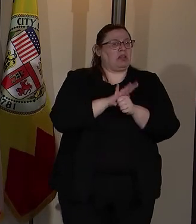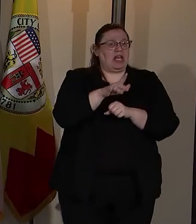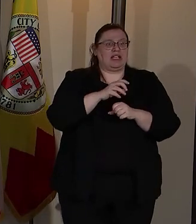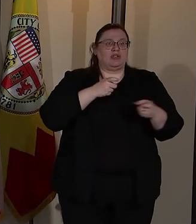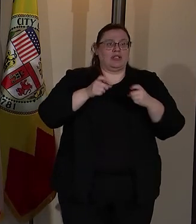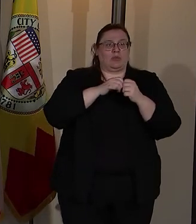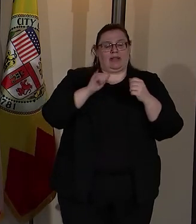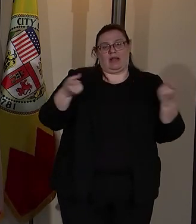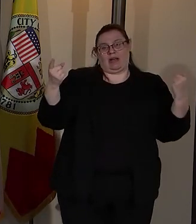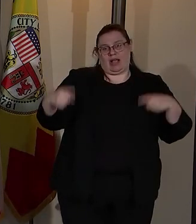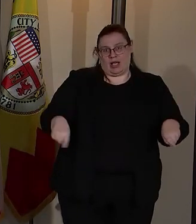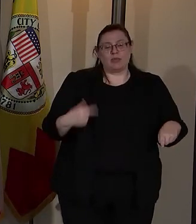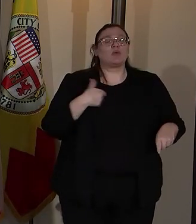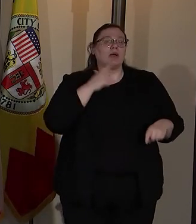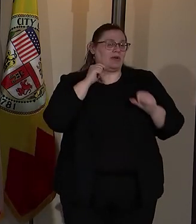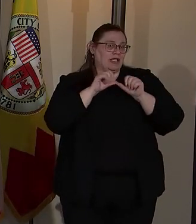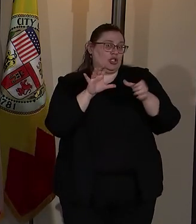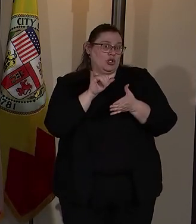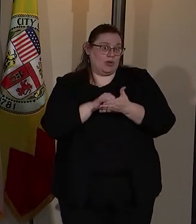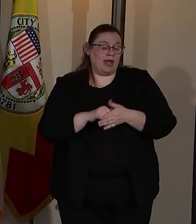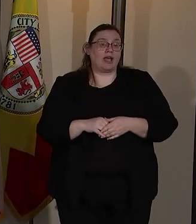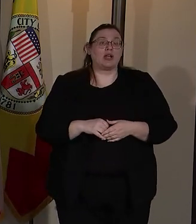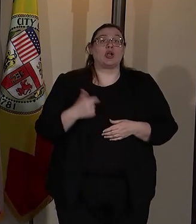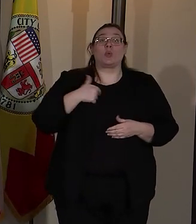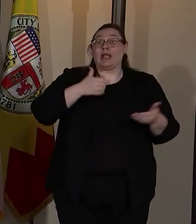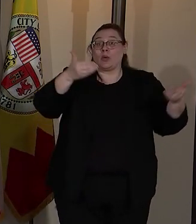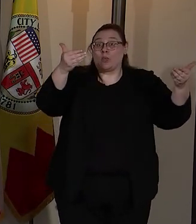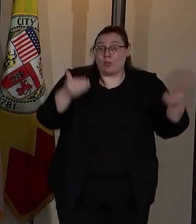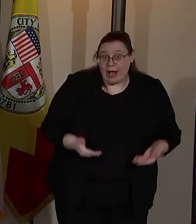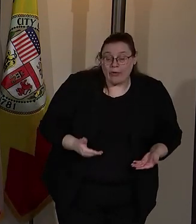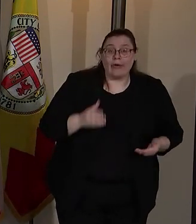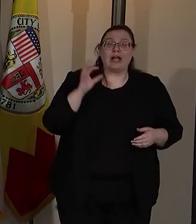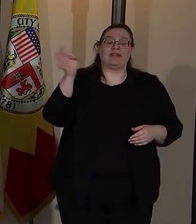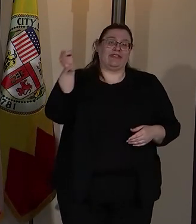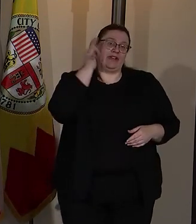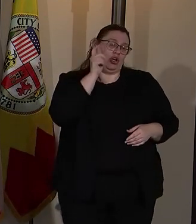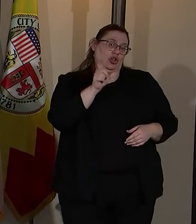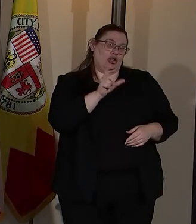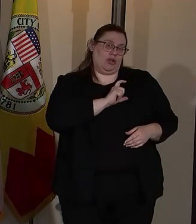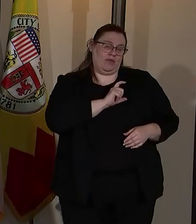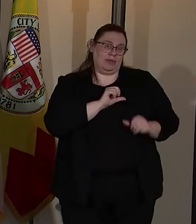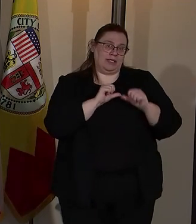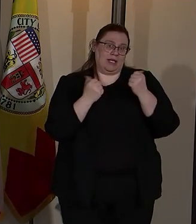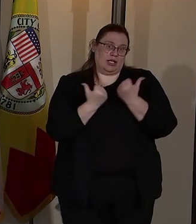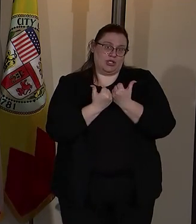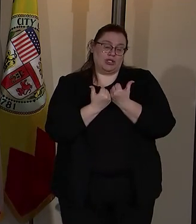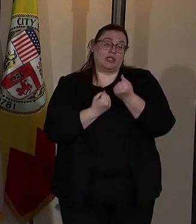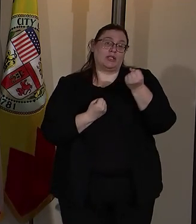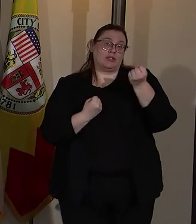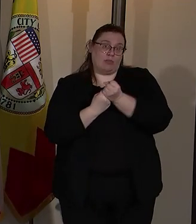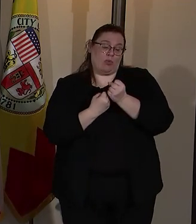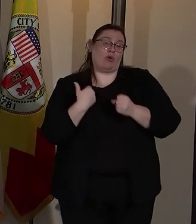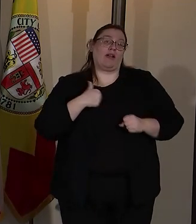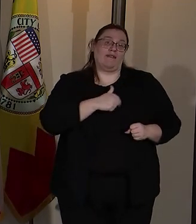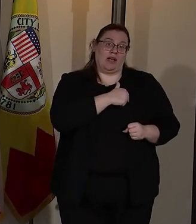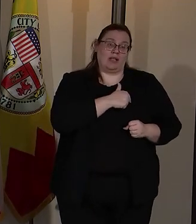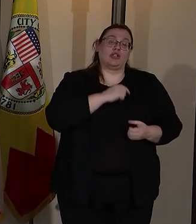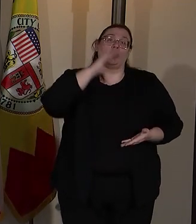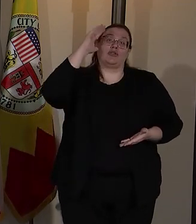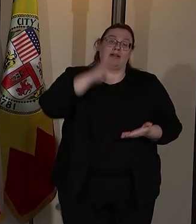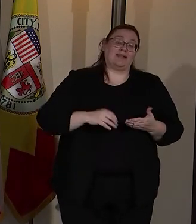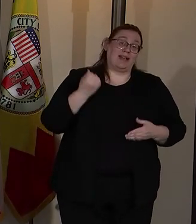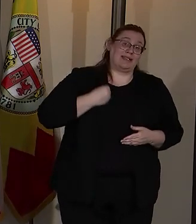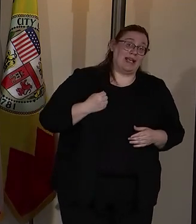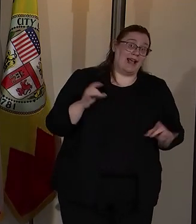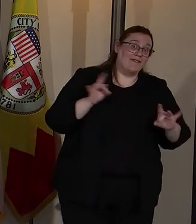those challenges and will continue to do so. We welcome the federal law enforcement agency's support of us in reduction of